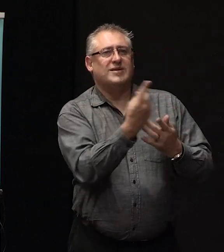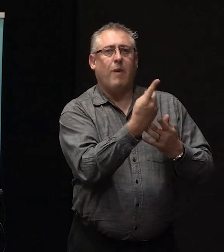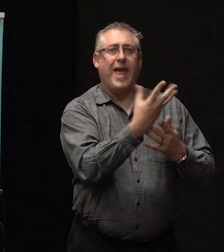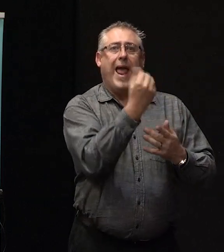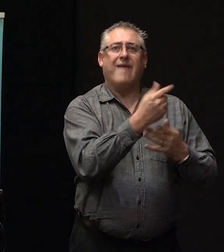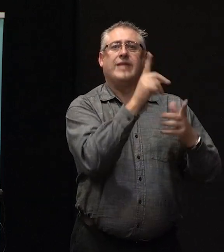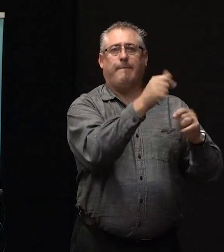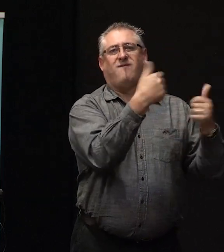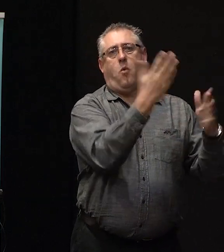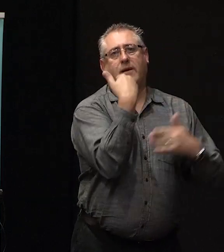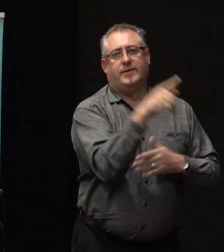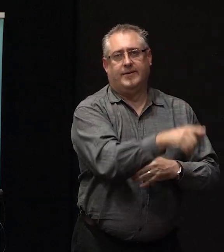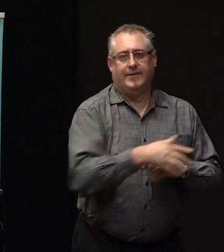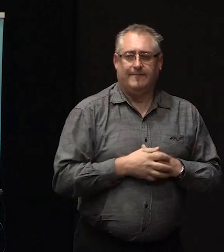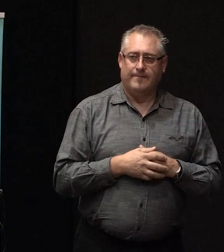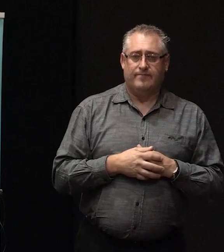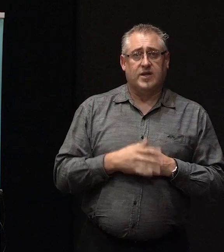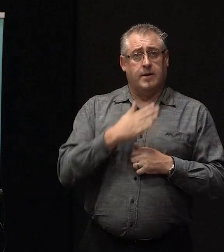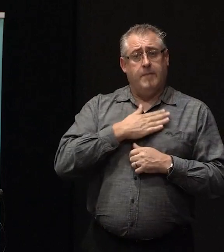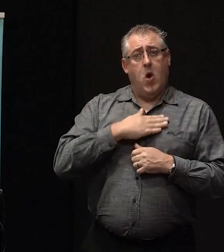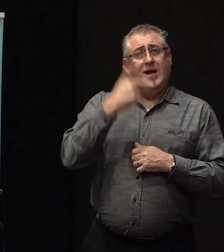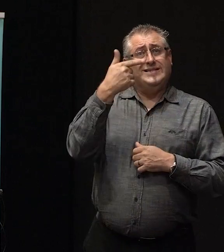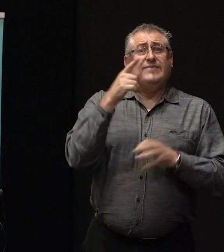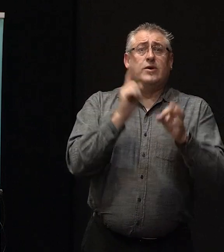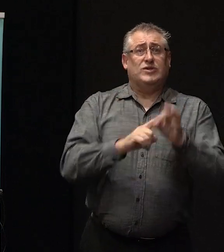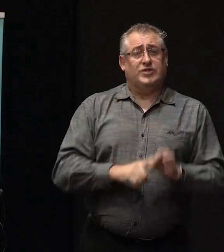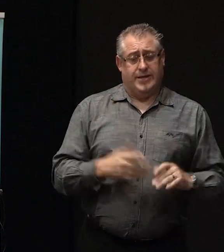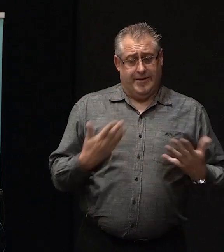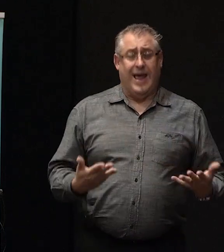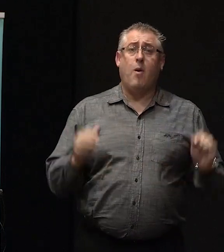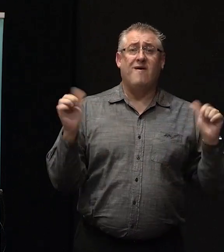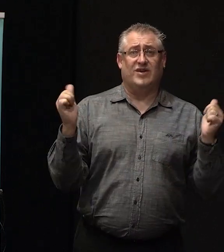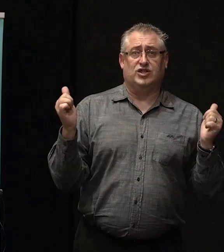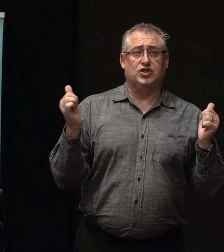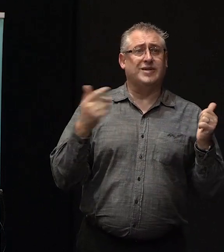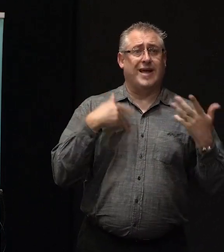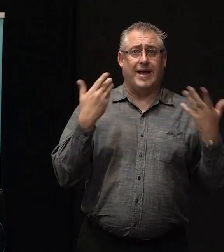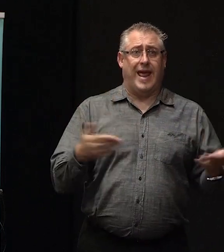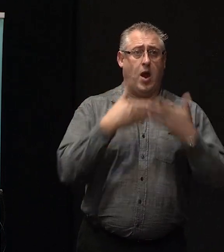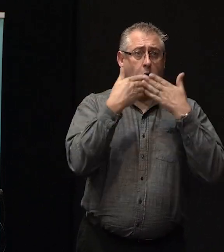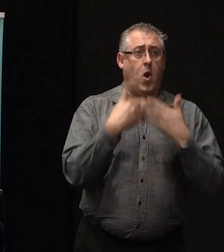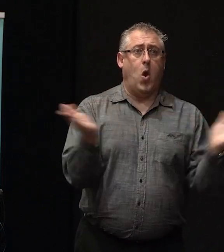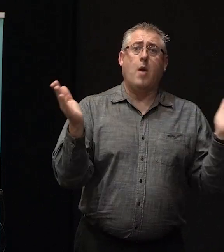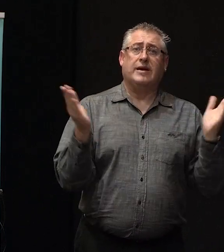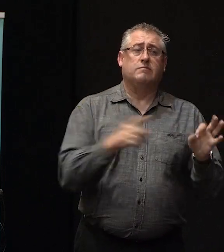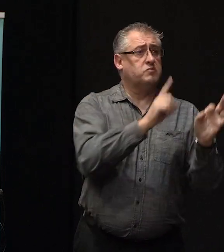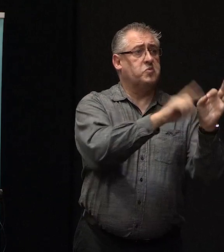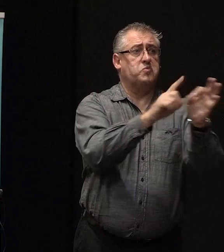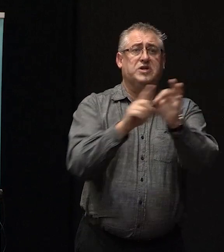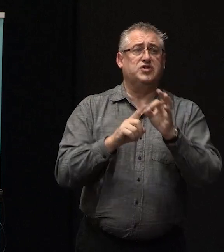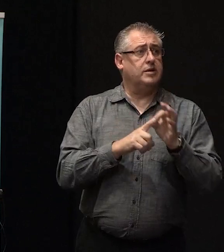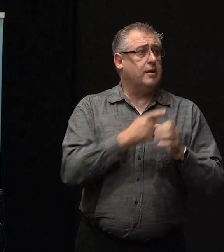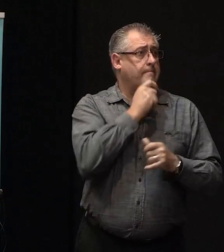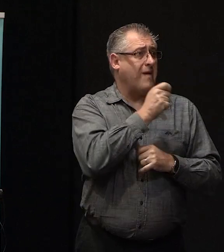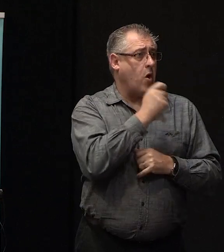process. So that completes my seven questions. So I thought we'd now throw the floor open to any questions people have got. Have we got